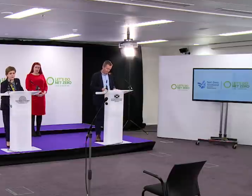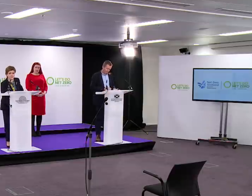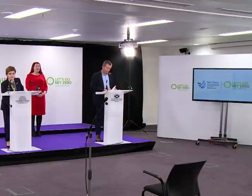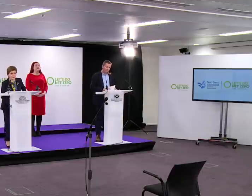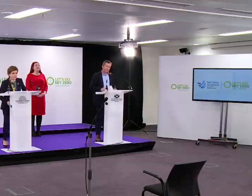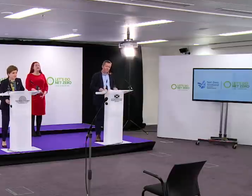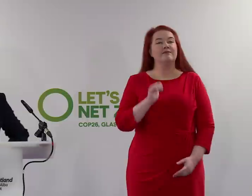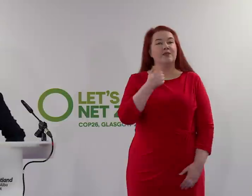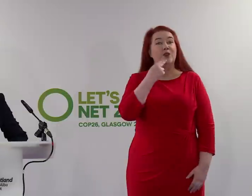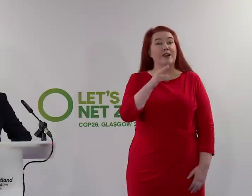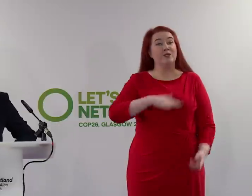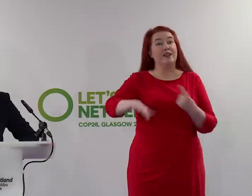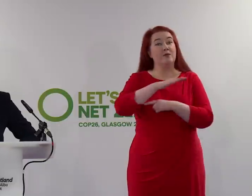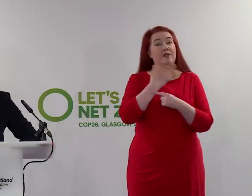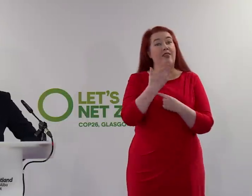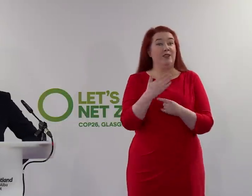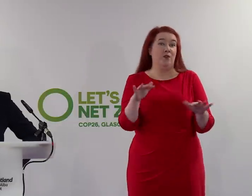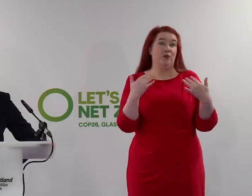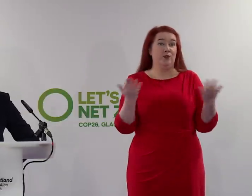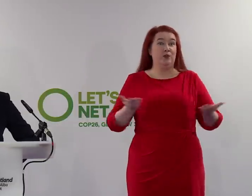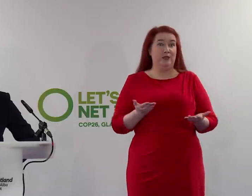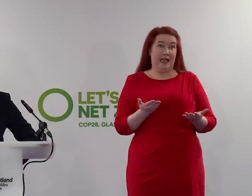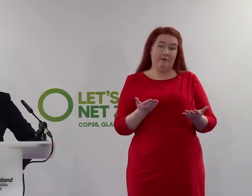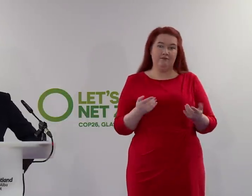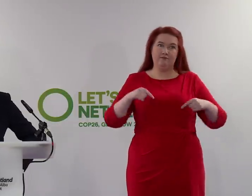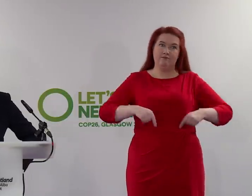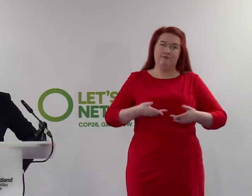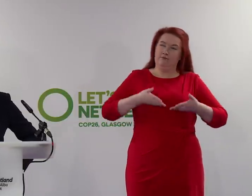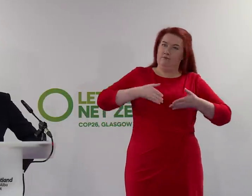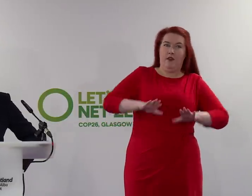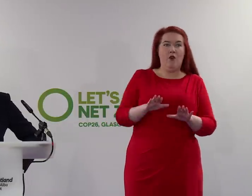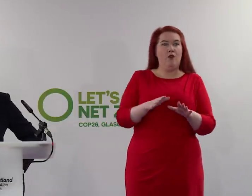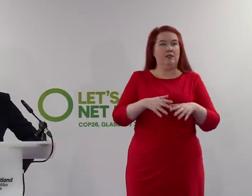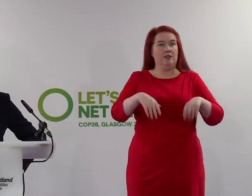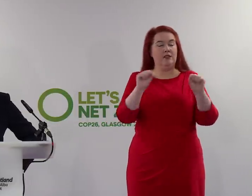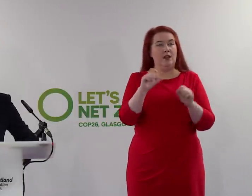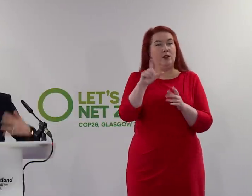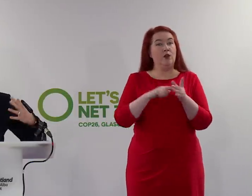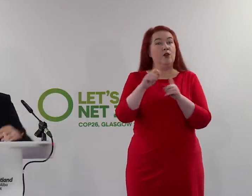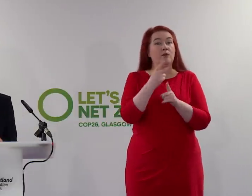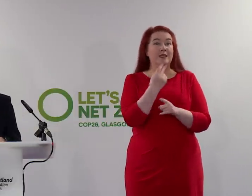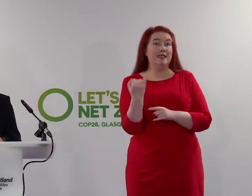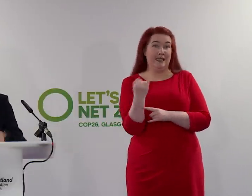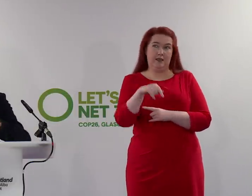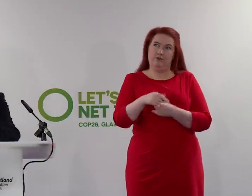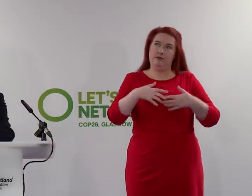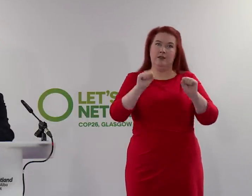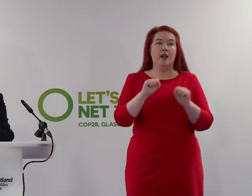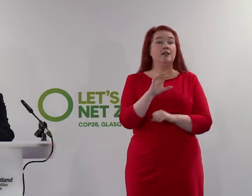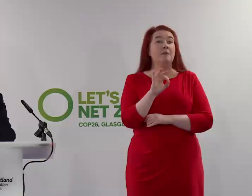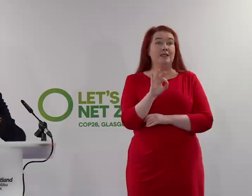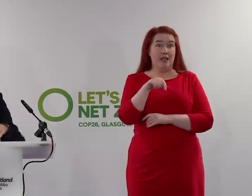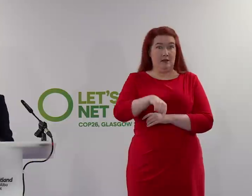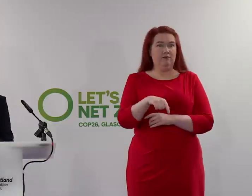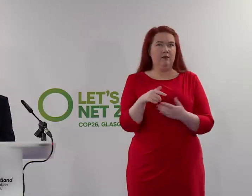Good afternoon, everyone. Thanks for joining us here ahead of the opening of COP26 on Monday in the Scottish Government's